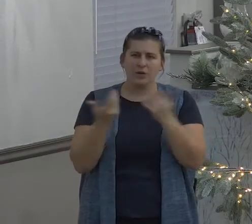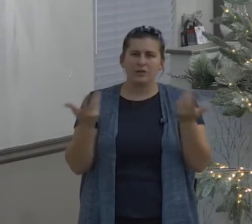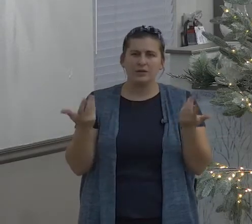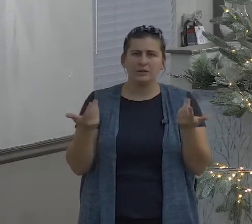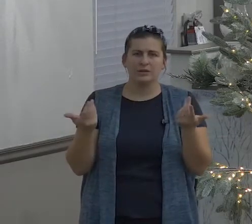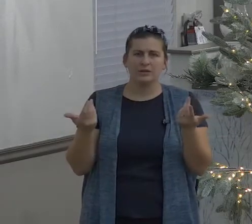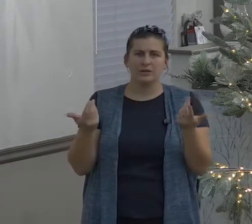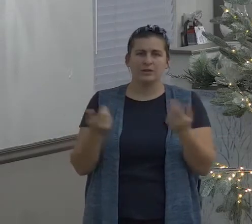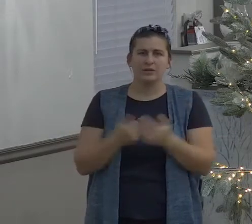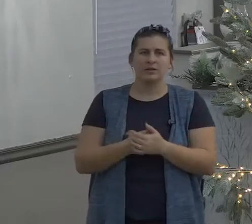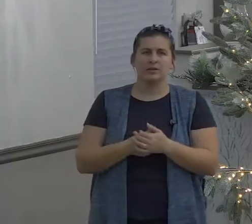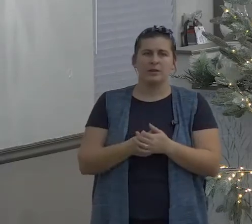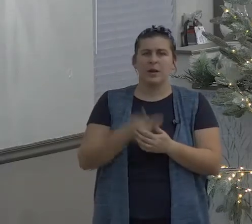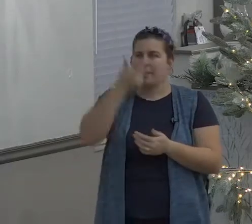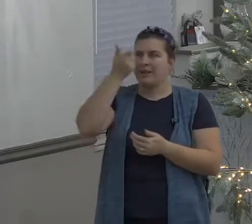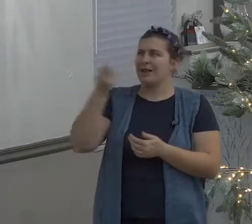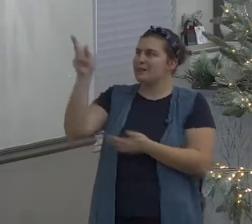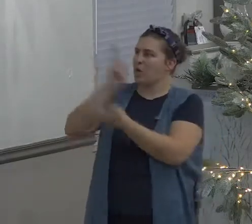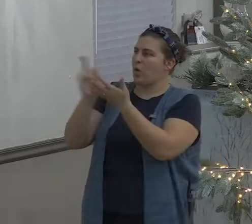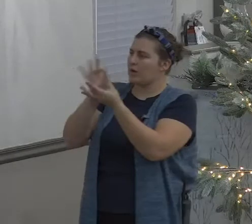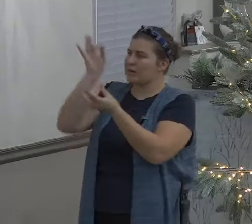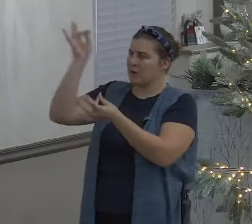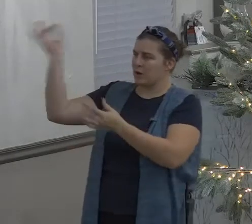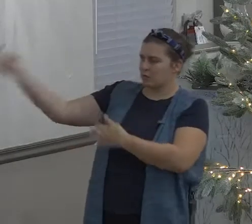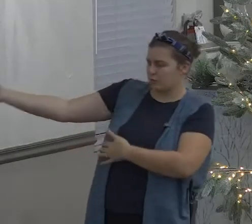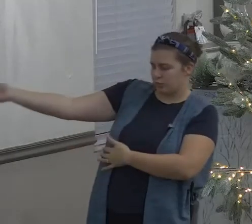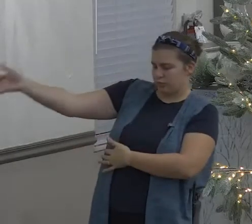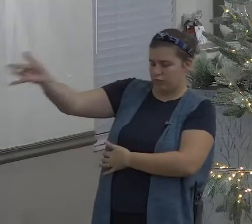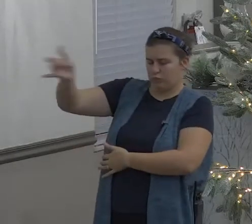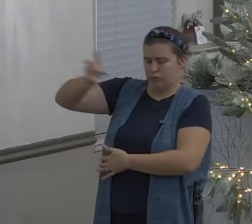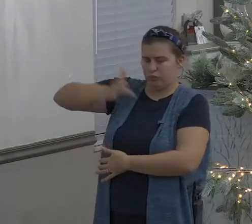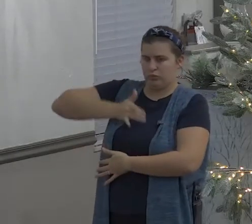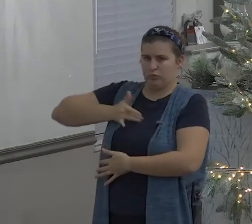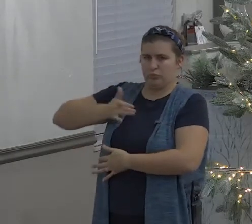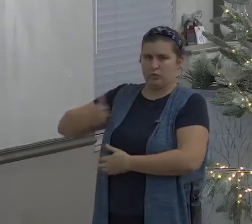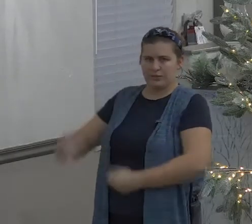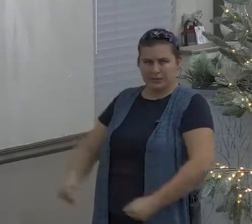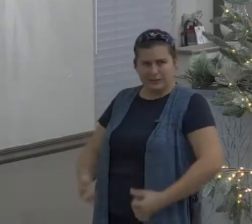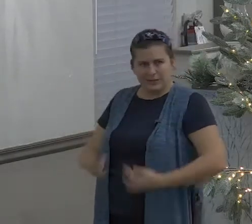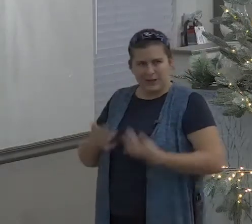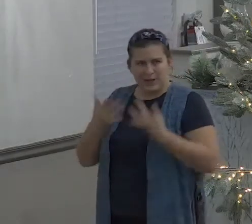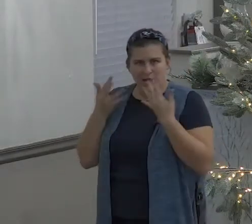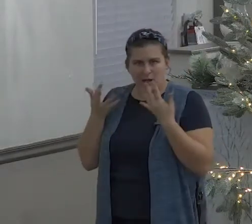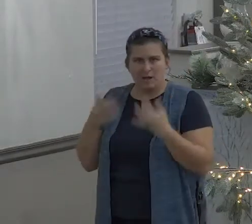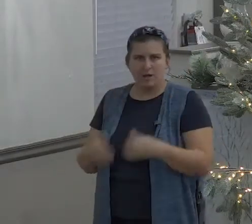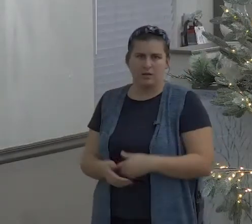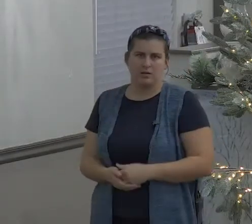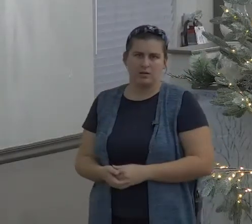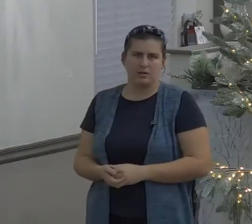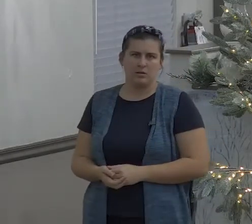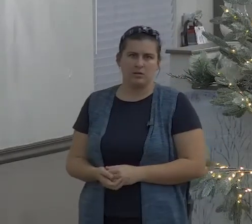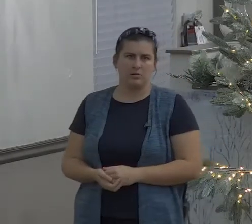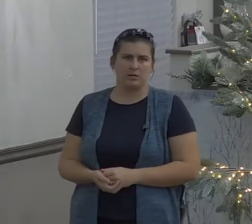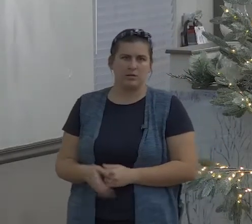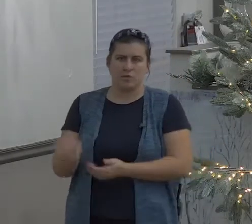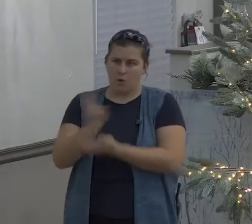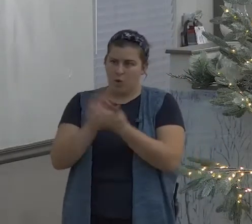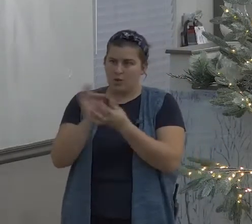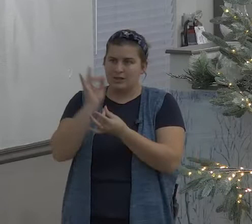he had you know this epiphany of Psalm 23 no now think about this for a minute you know how he got Psalm 23